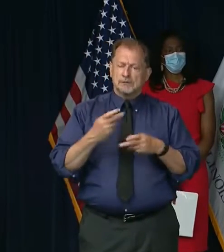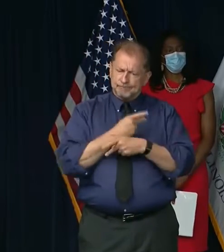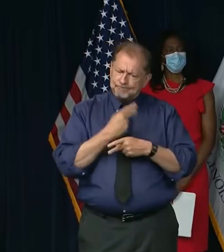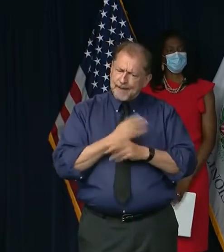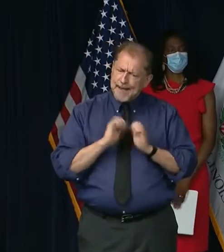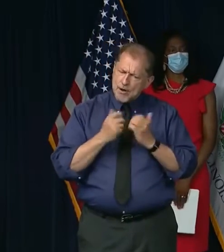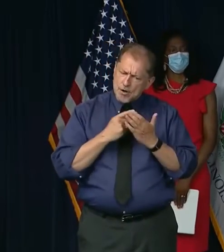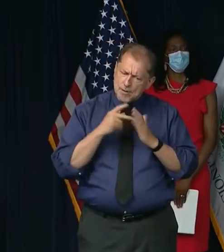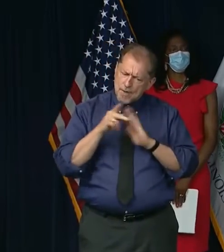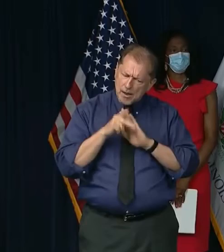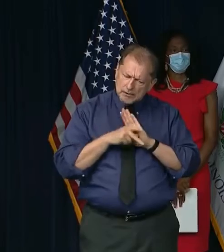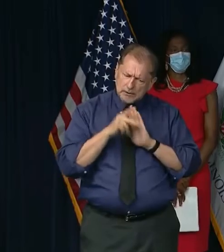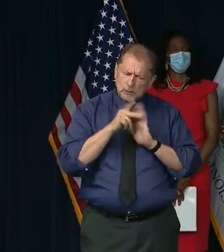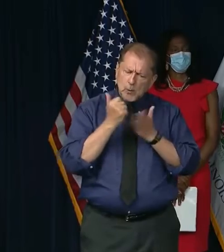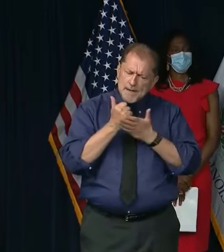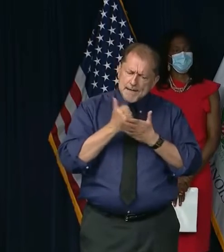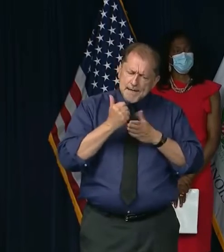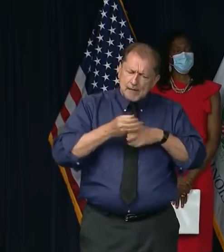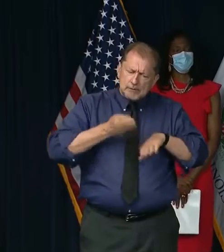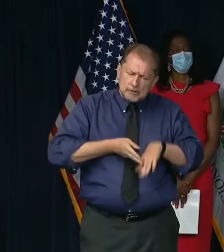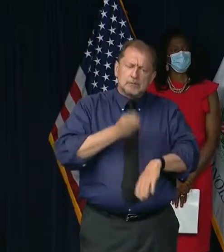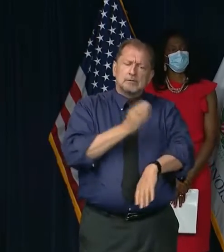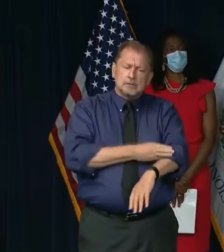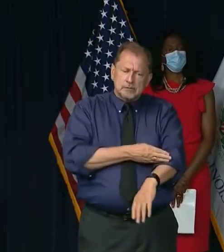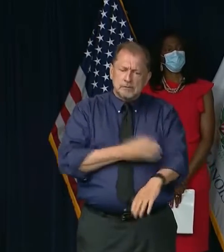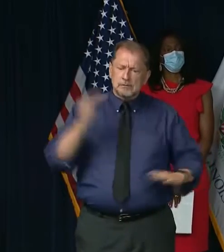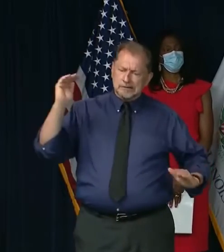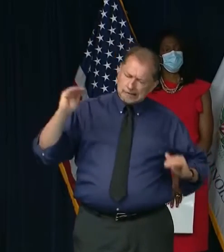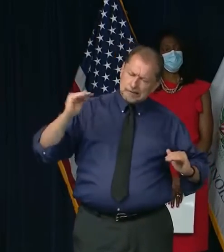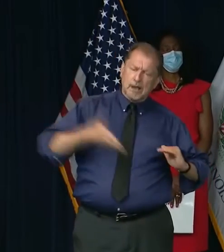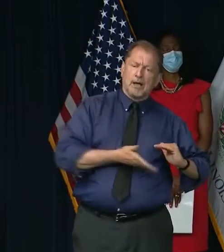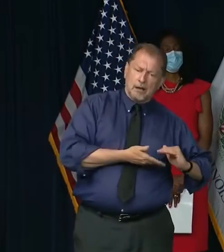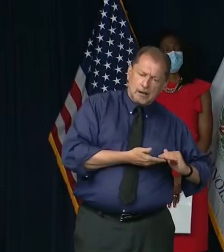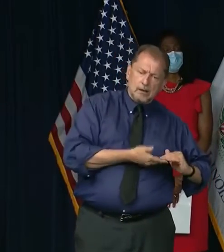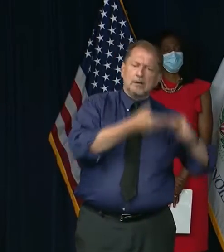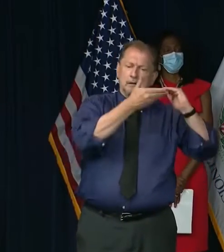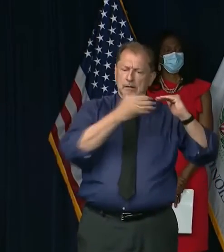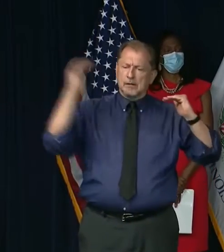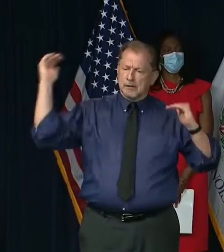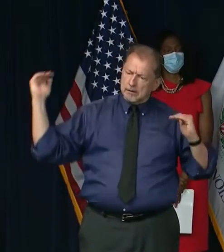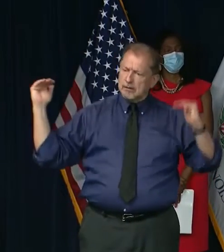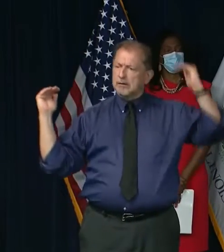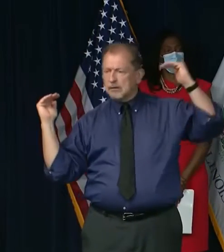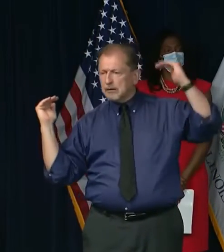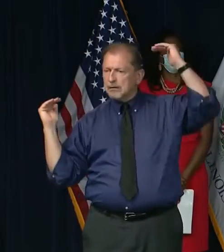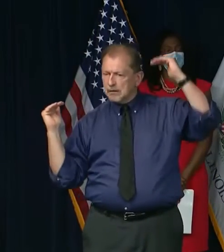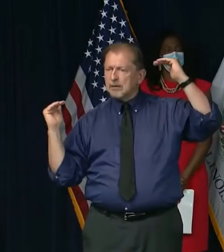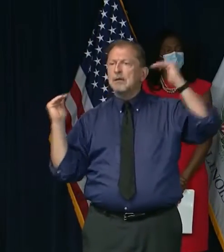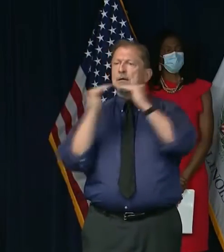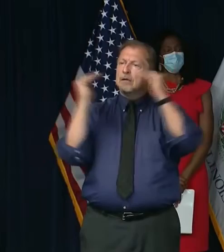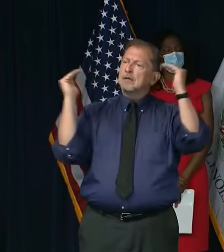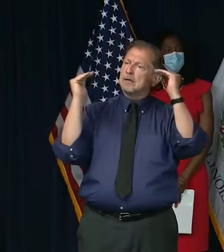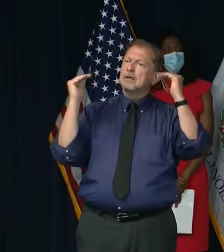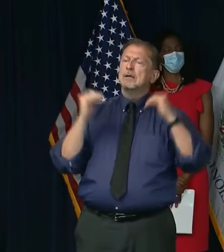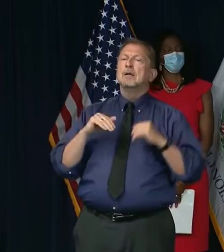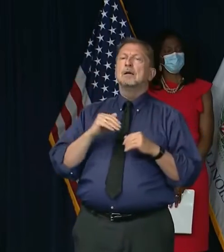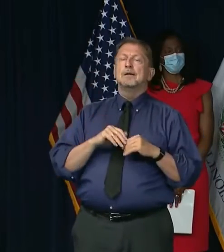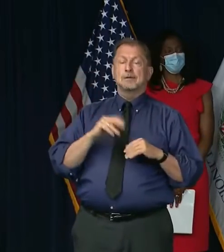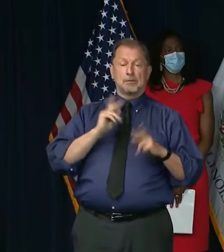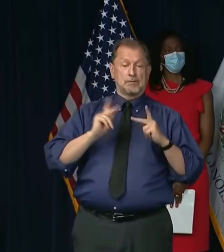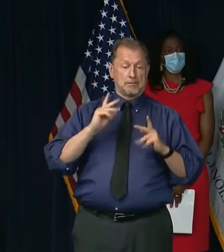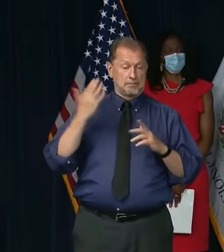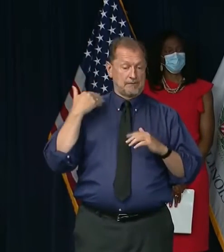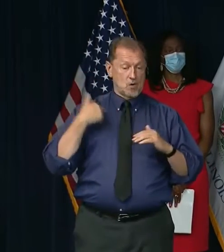policies that will have a permanent impact on the way that we make investments across the state. And, and making sure that people who, who have been